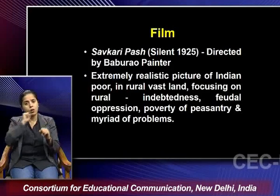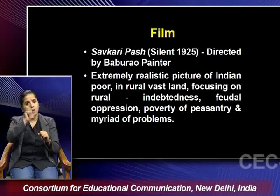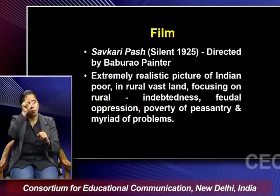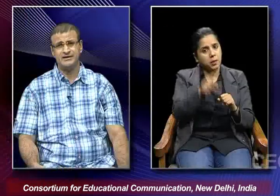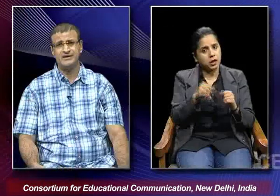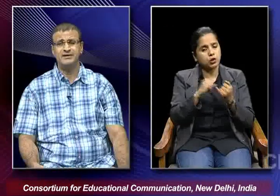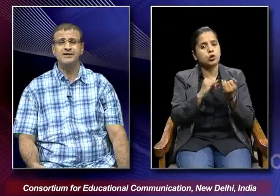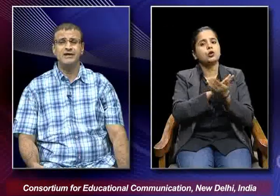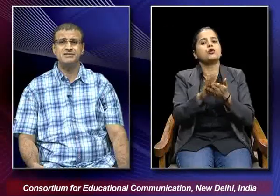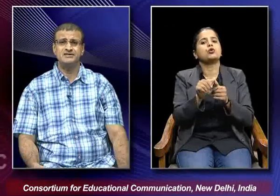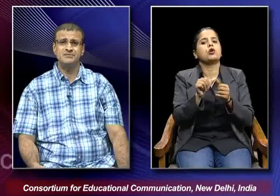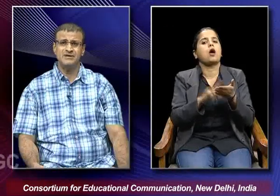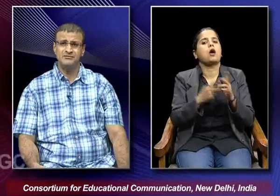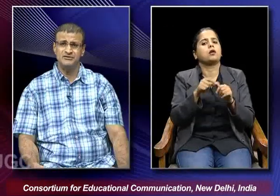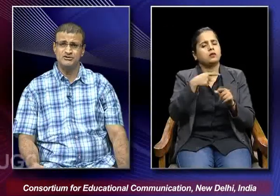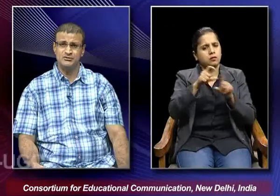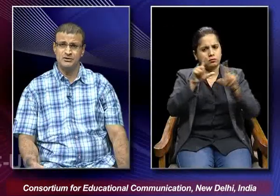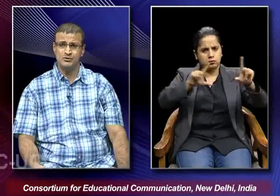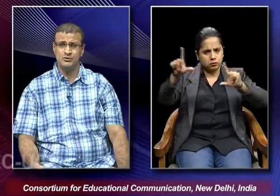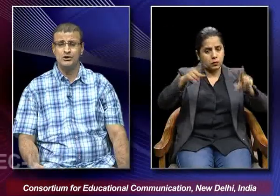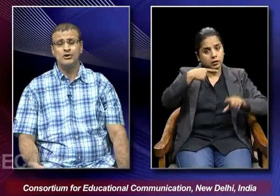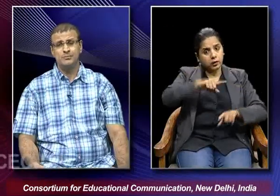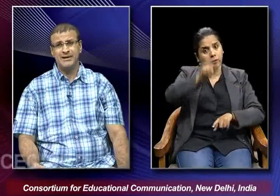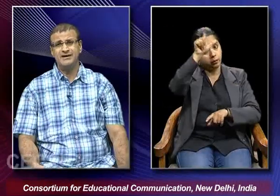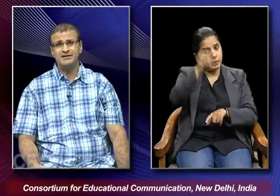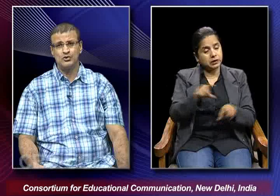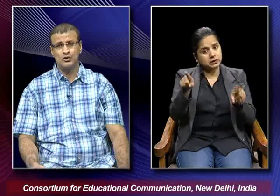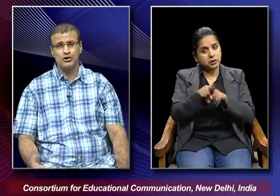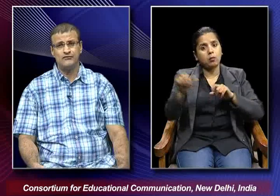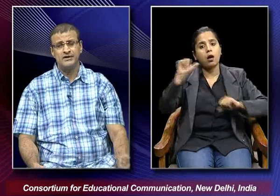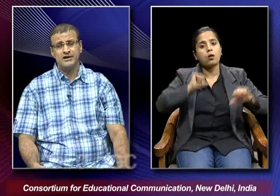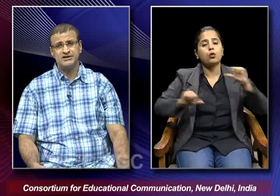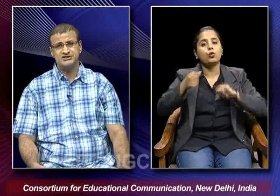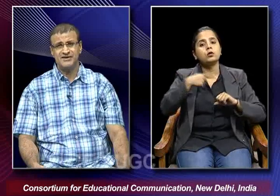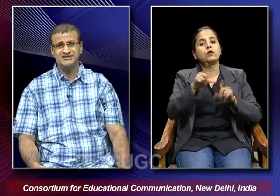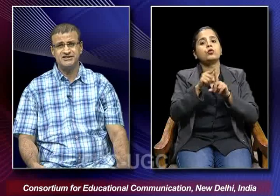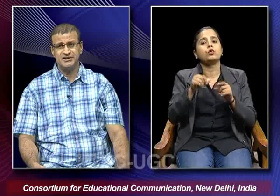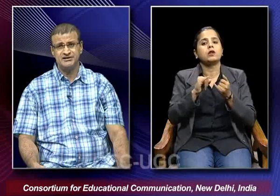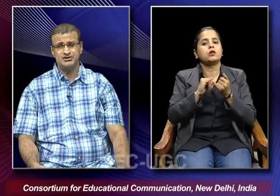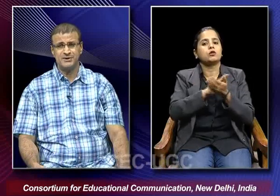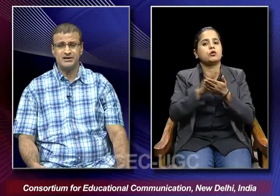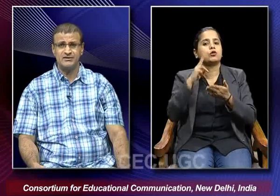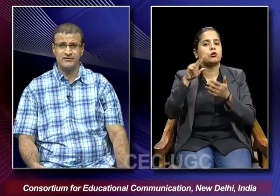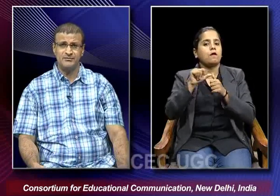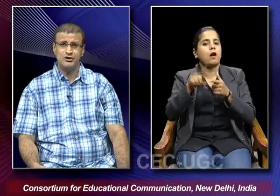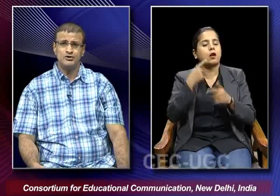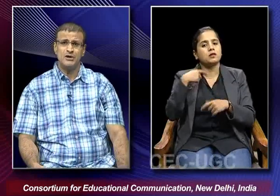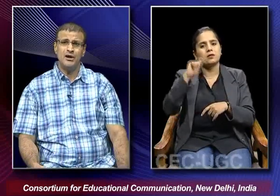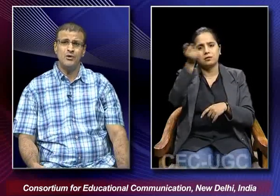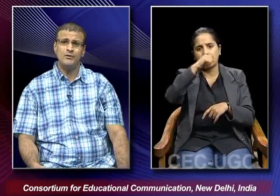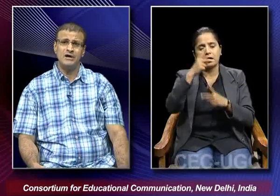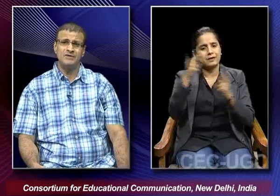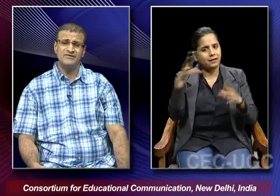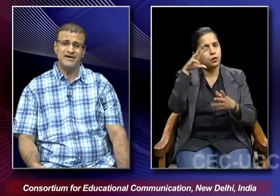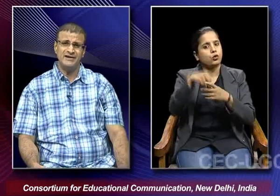directed it and at the same time he was the one who played the role of Shivaji in this particular film. So,